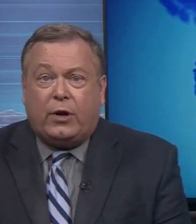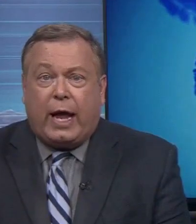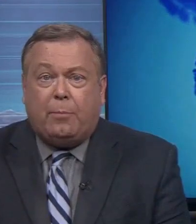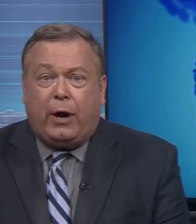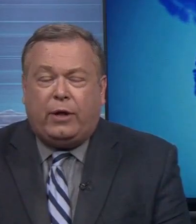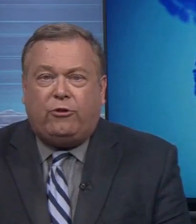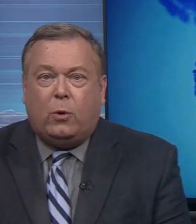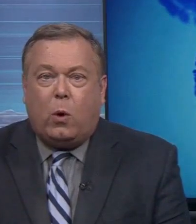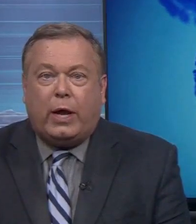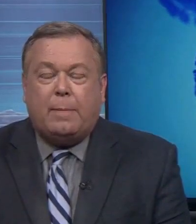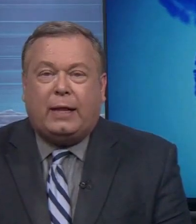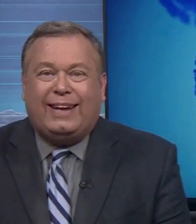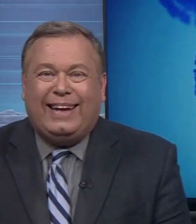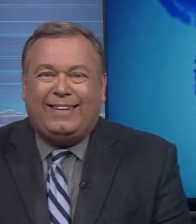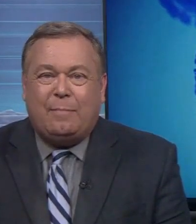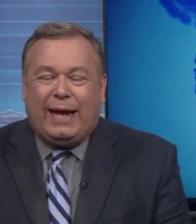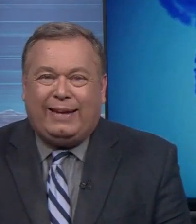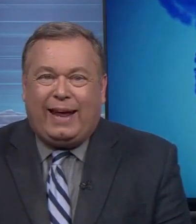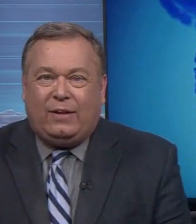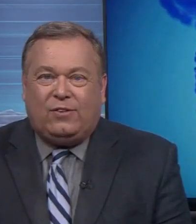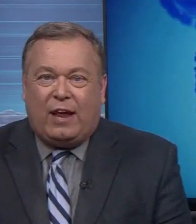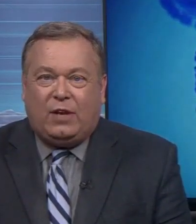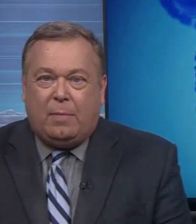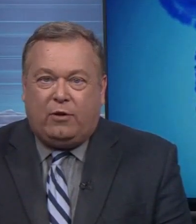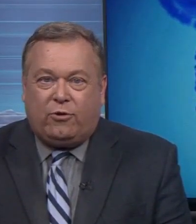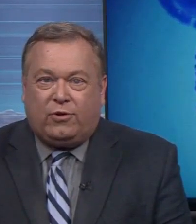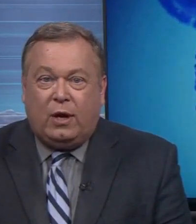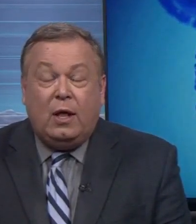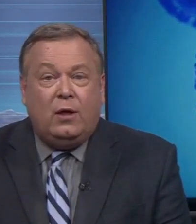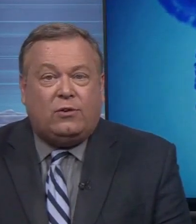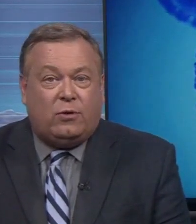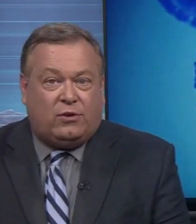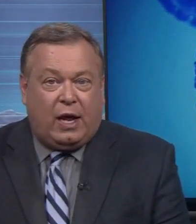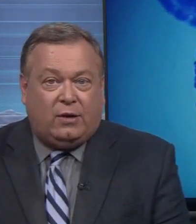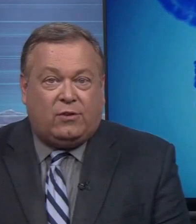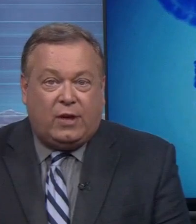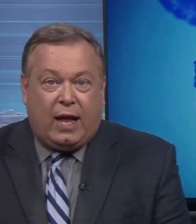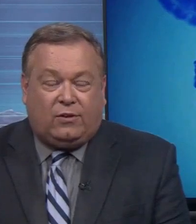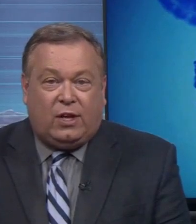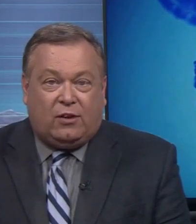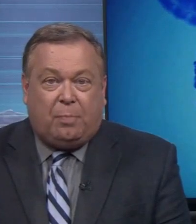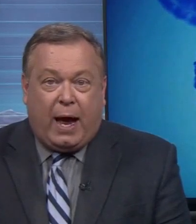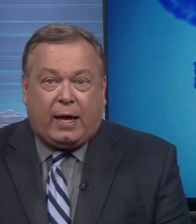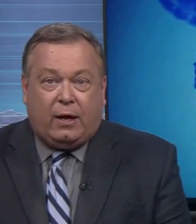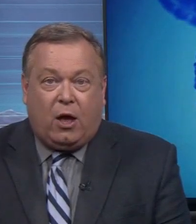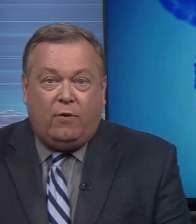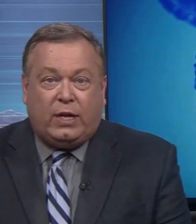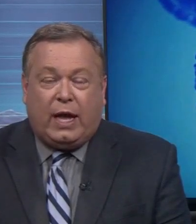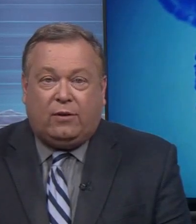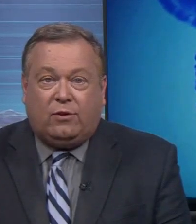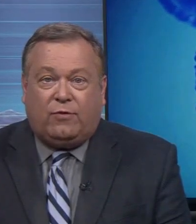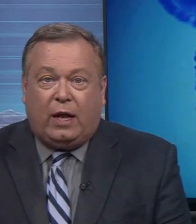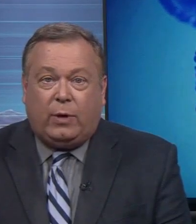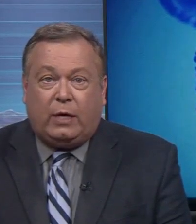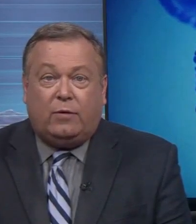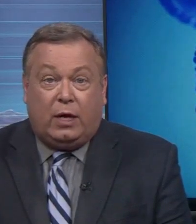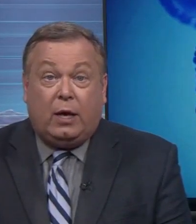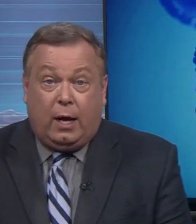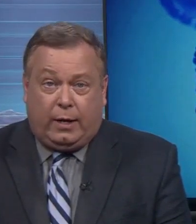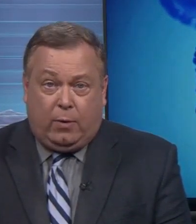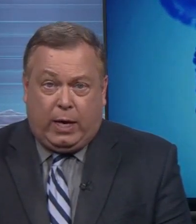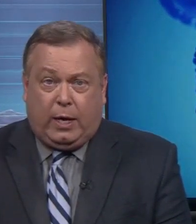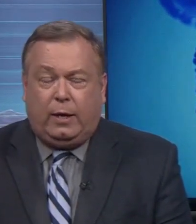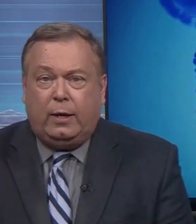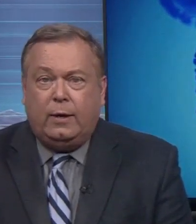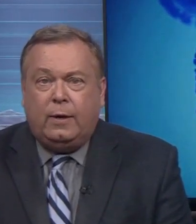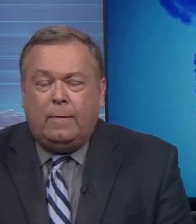Today, Governor Kate Brown issued a warning about the need to maintain safety measures so the state does not see a spike in COVID cases following the